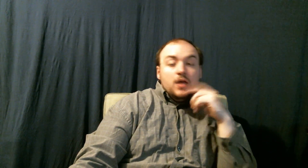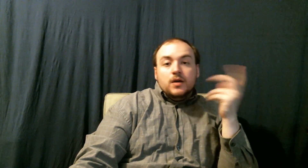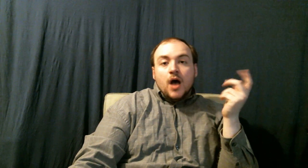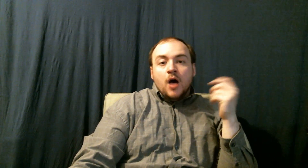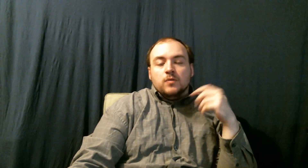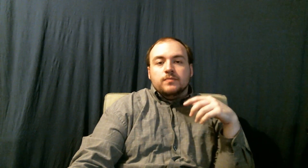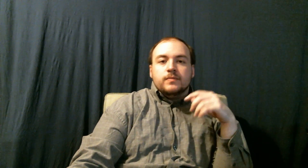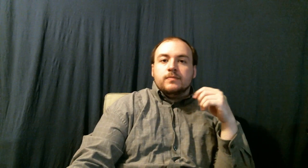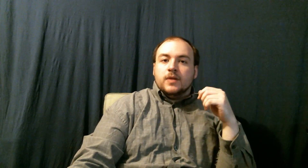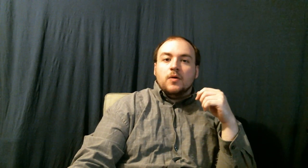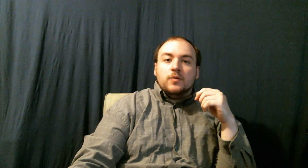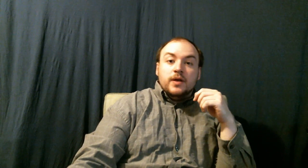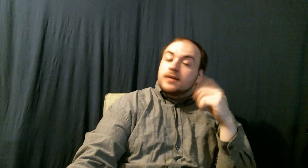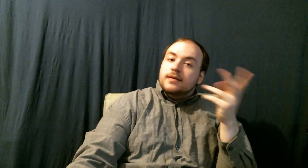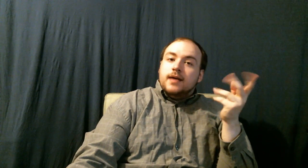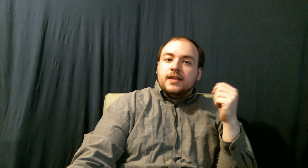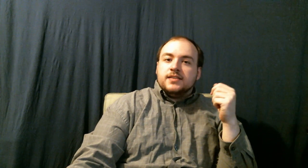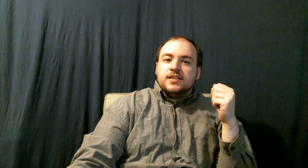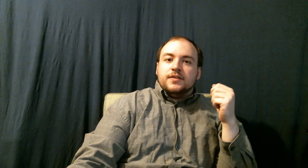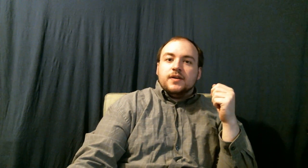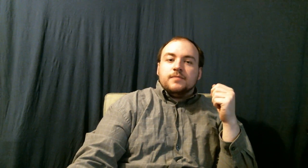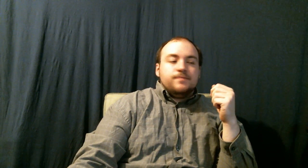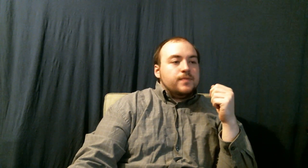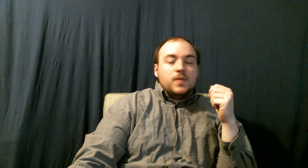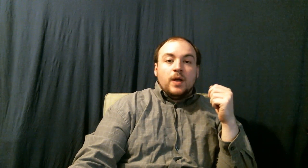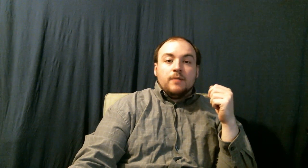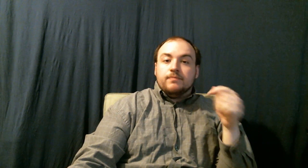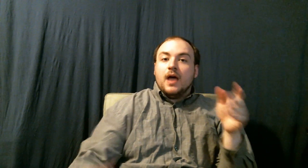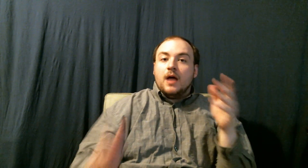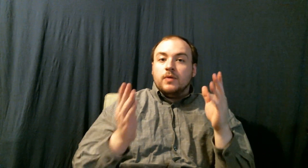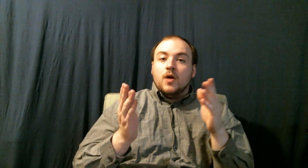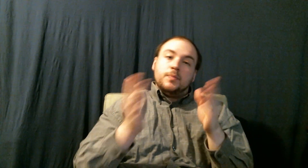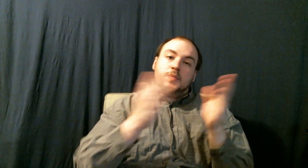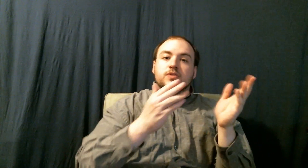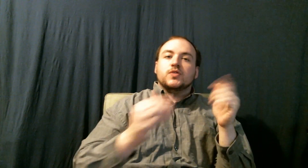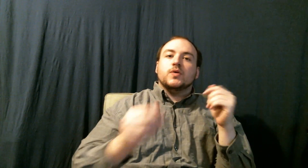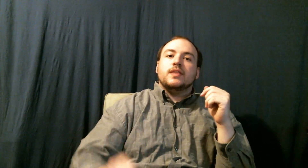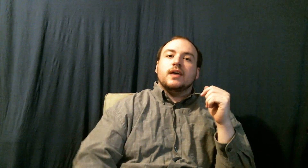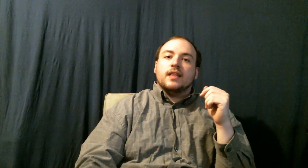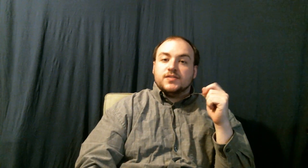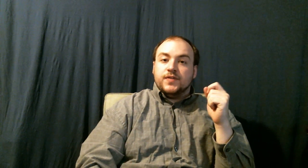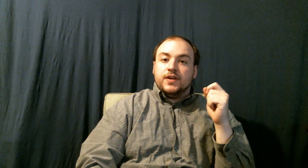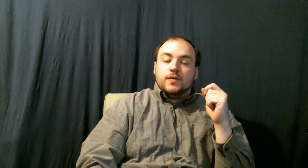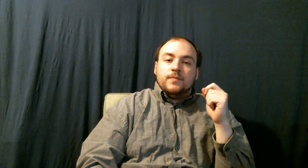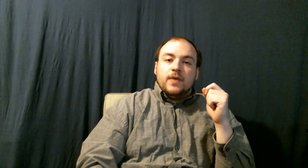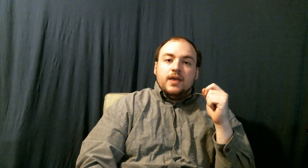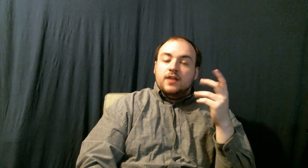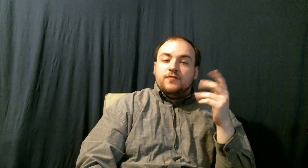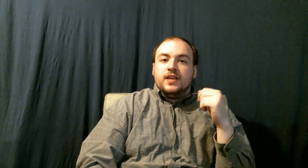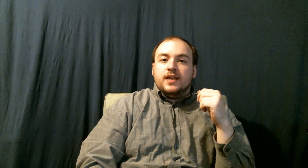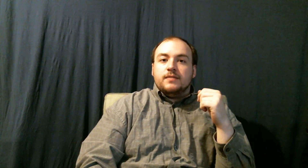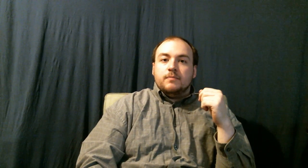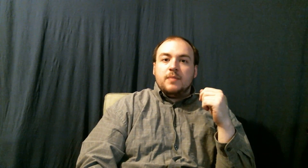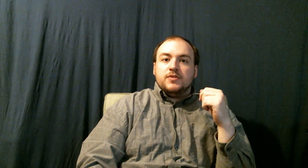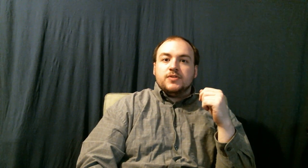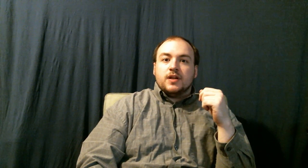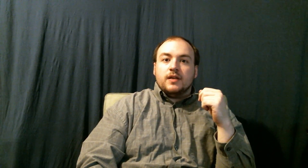Oh Hello I didn't see you there Well I really hope you enjoyed that last video and if you did maybe you should click